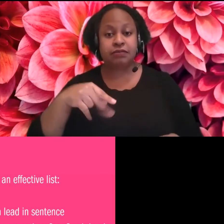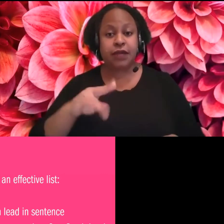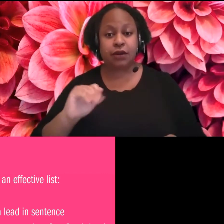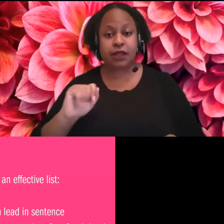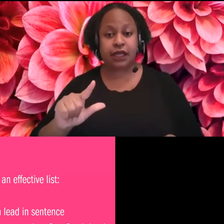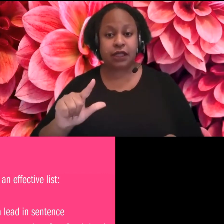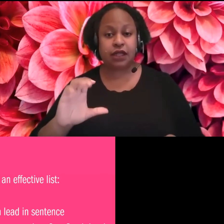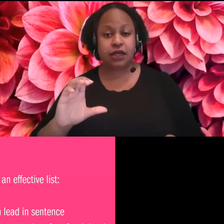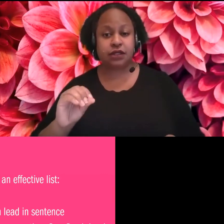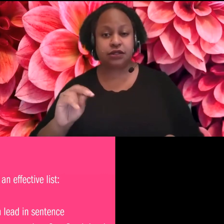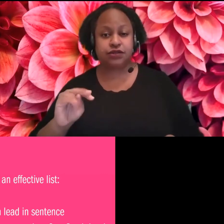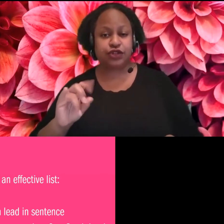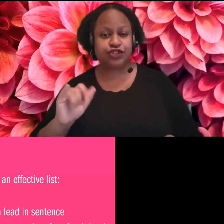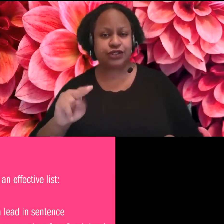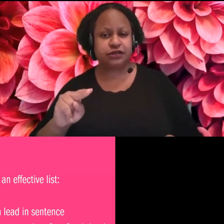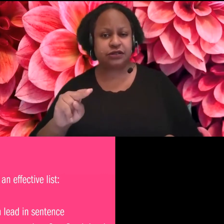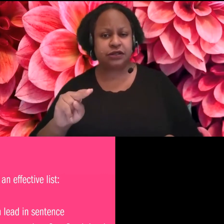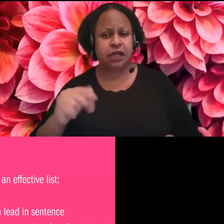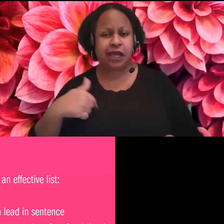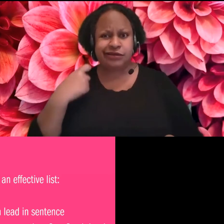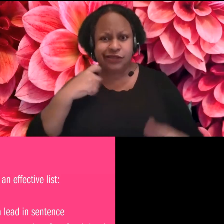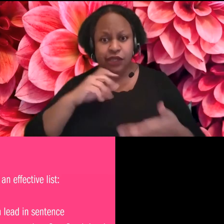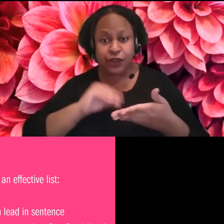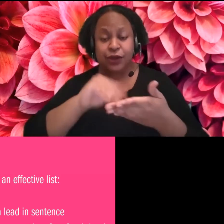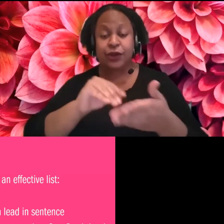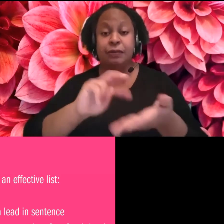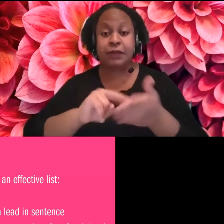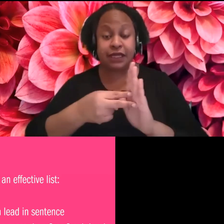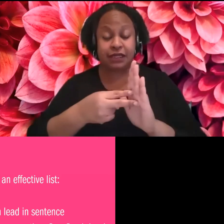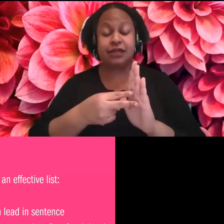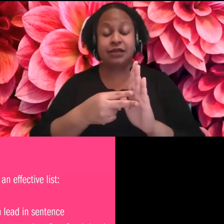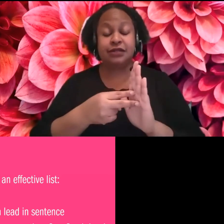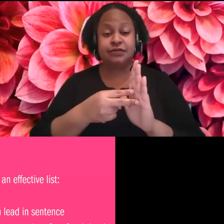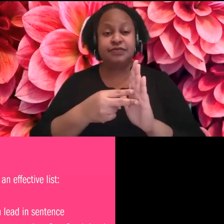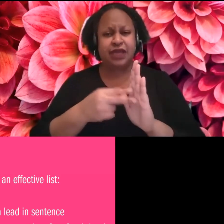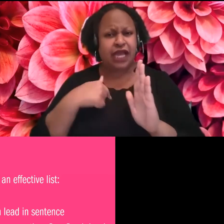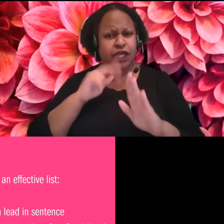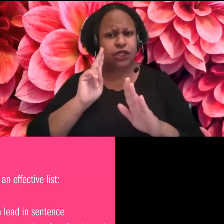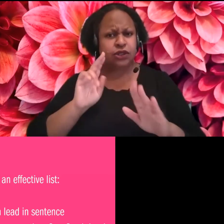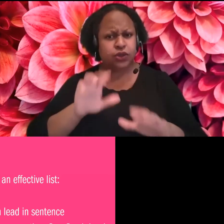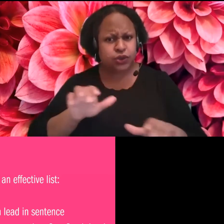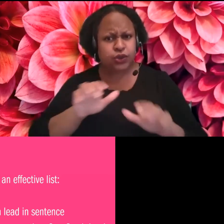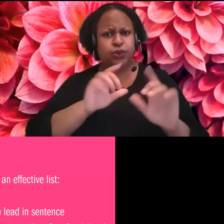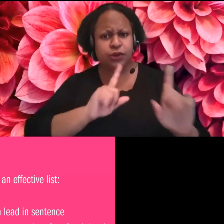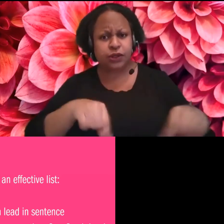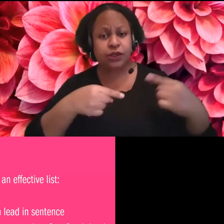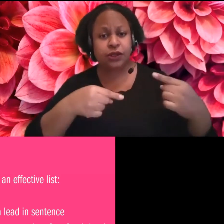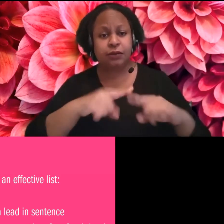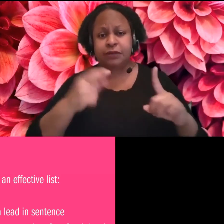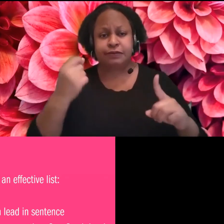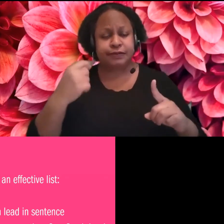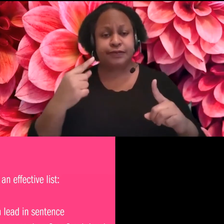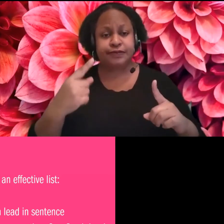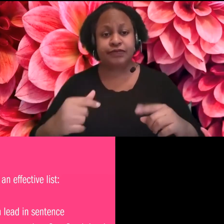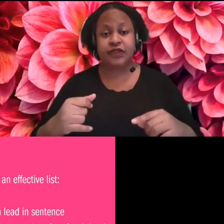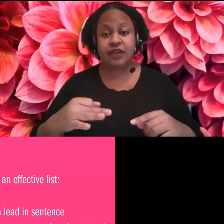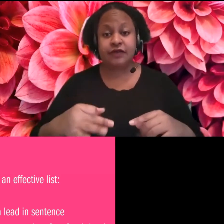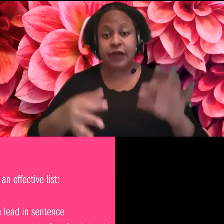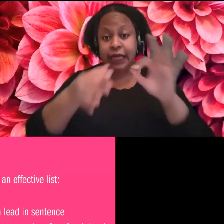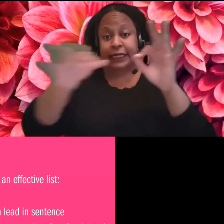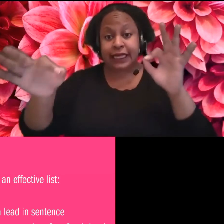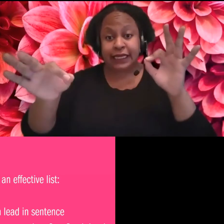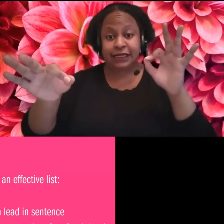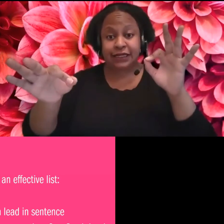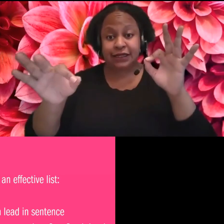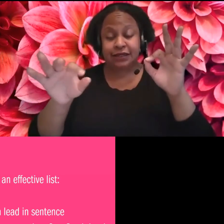it the whole time, which is if you look at the lead-in sentence and the lists, they all make a